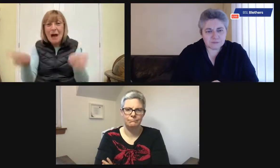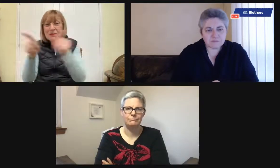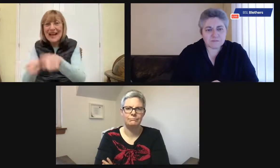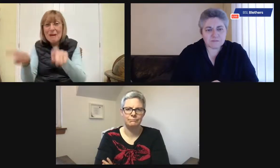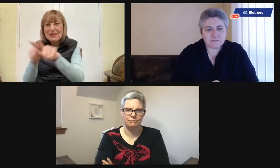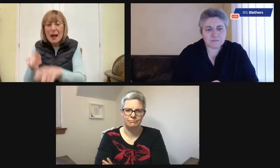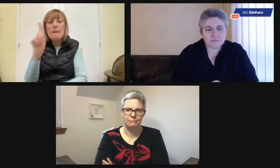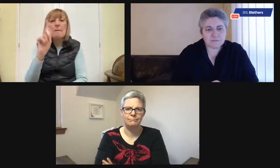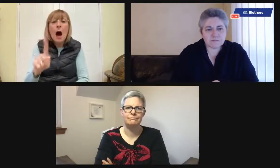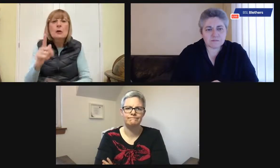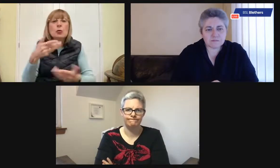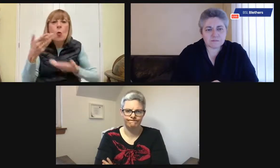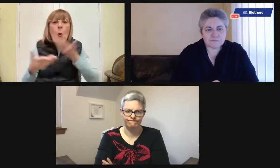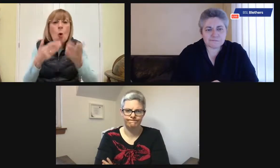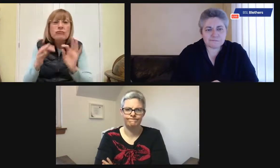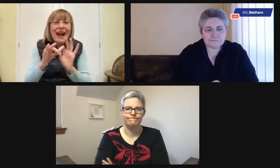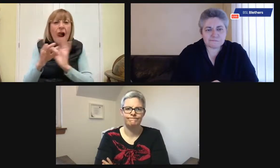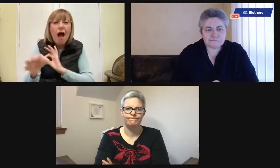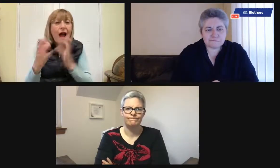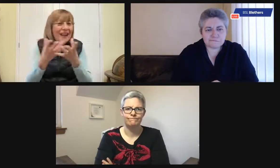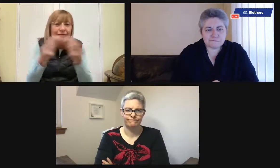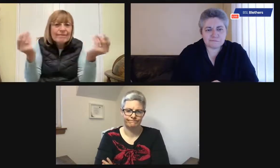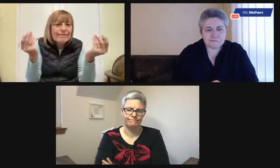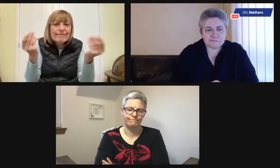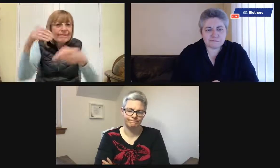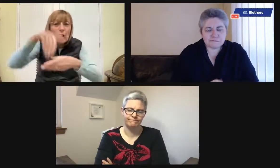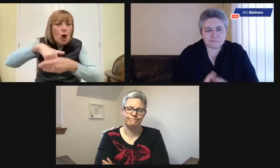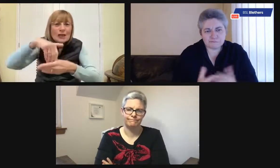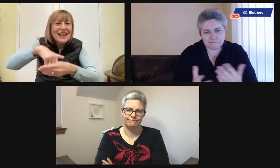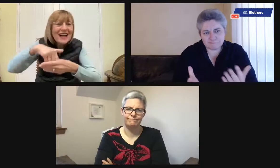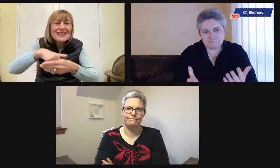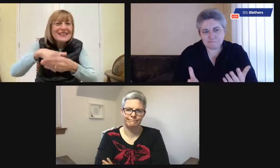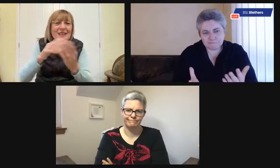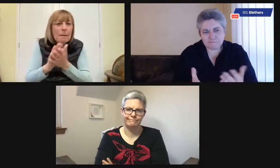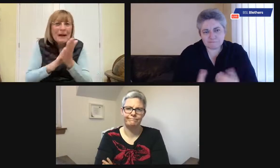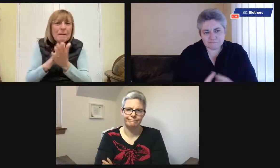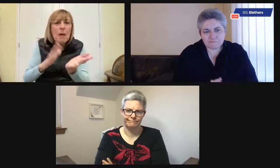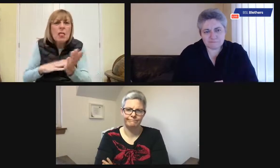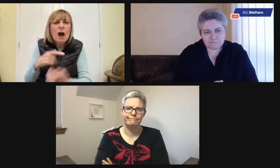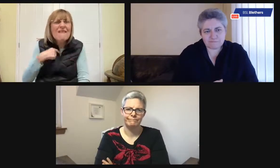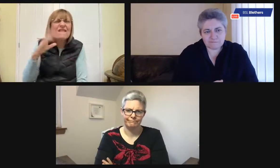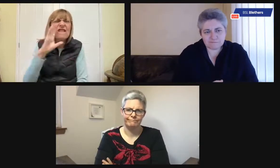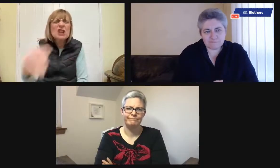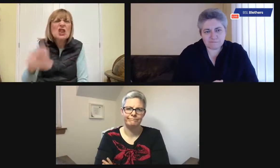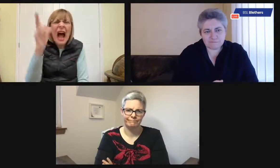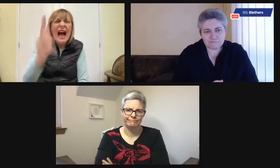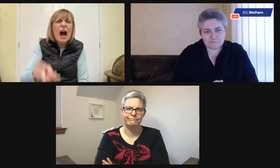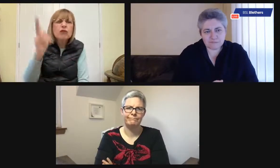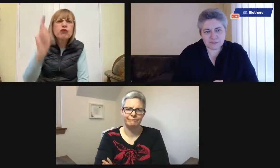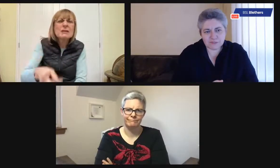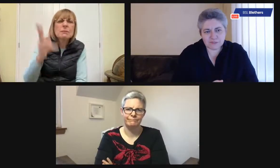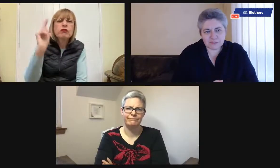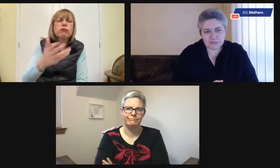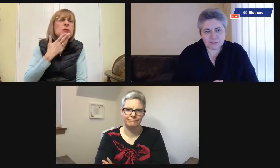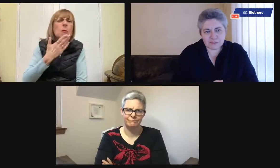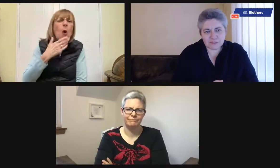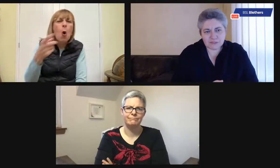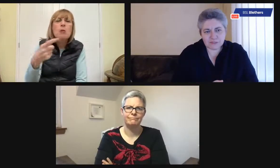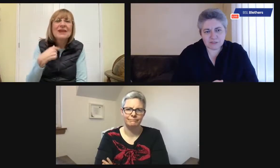the faces of the characters, but she was unable to pick up the storyline. She couldn't understand the storyline. But